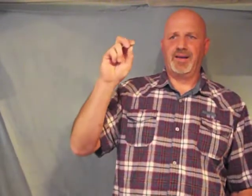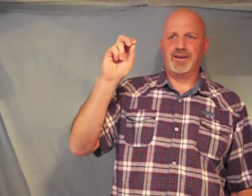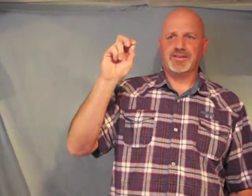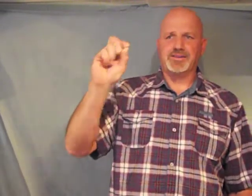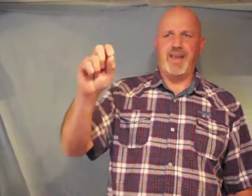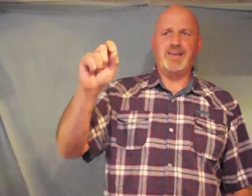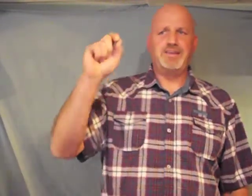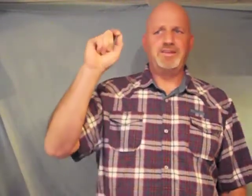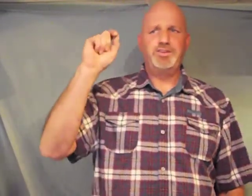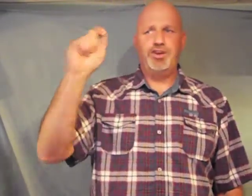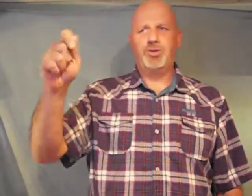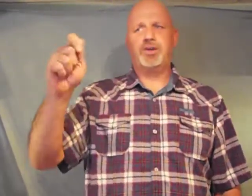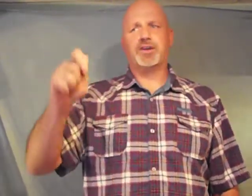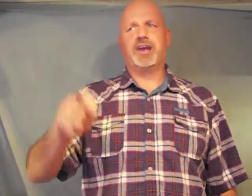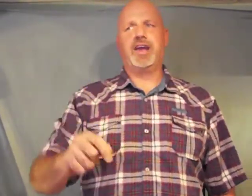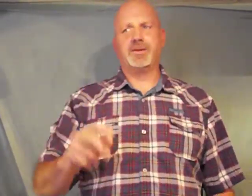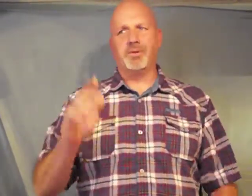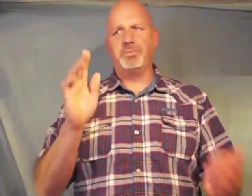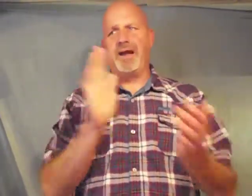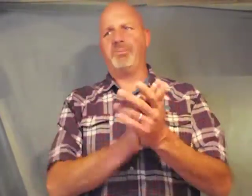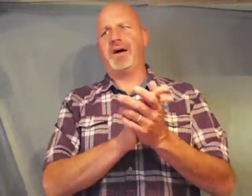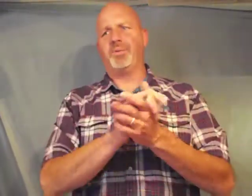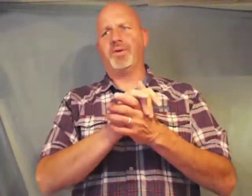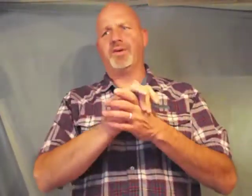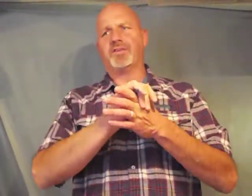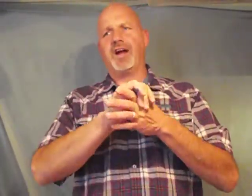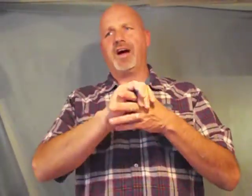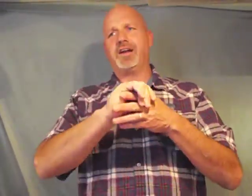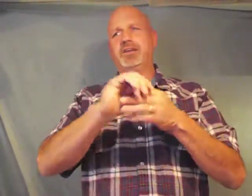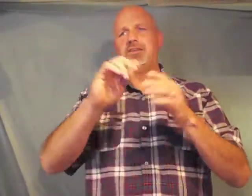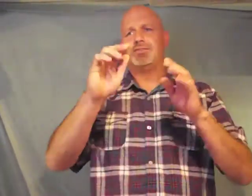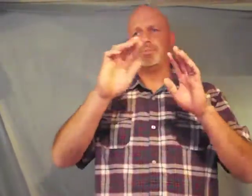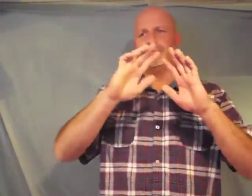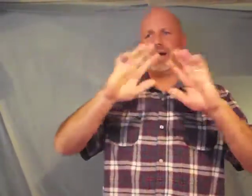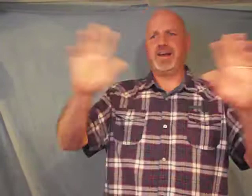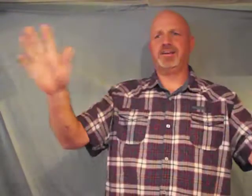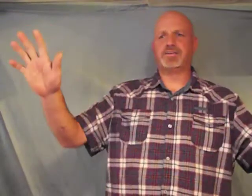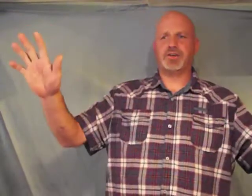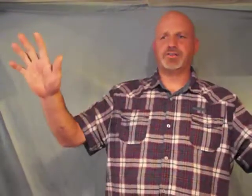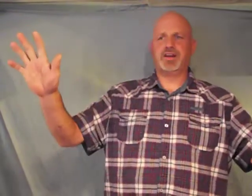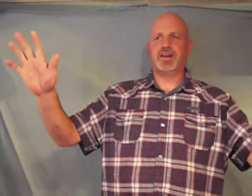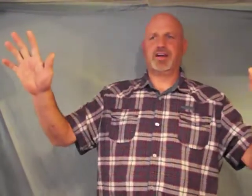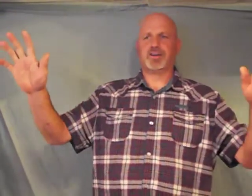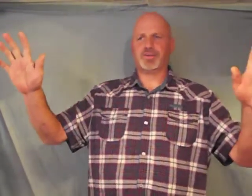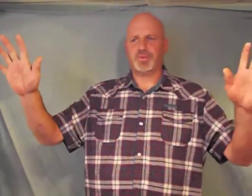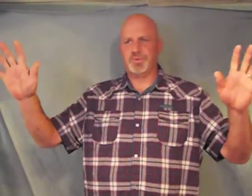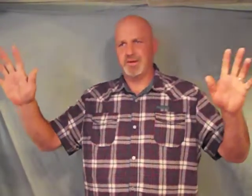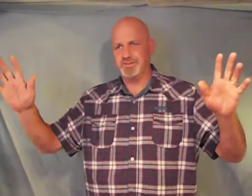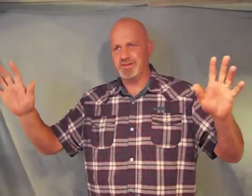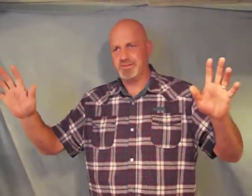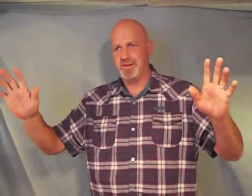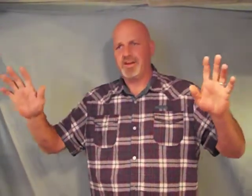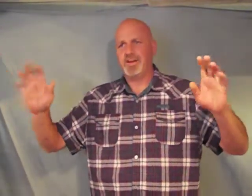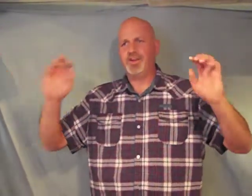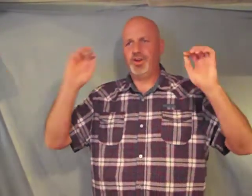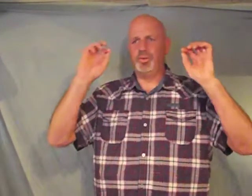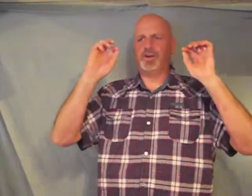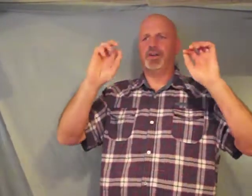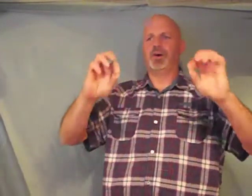Satan you and your kingdom are bound by the word of God from dividing the church any longer through religion you will no